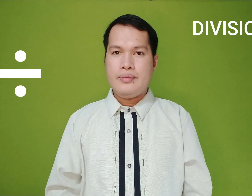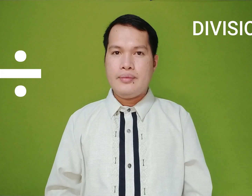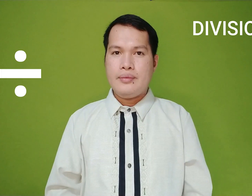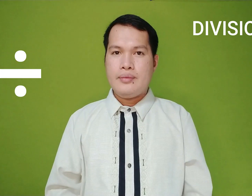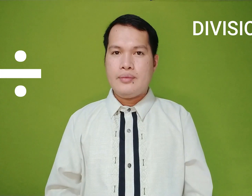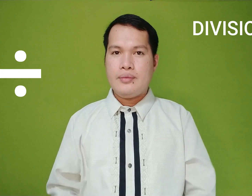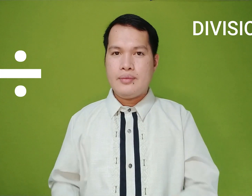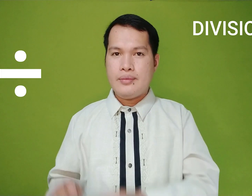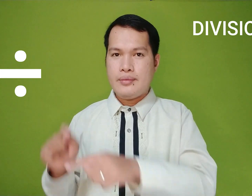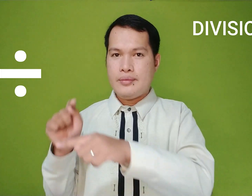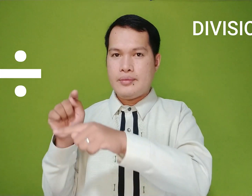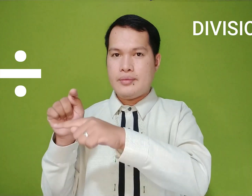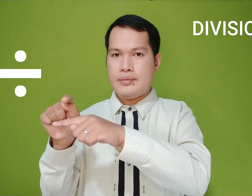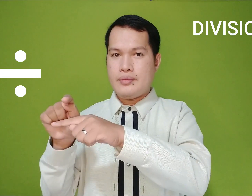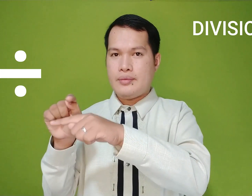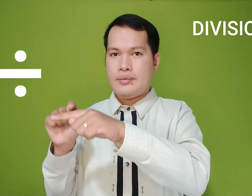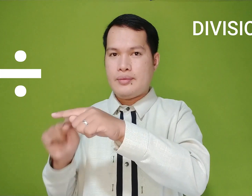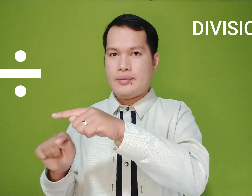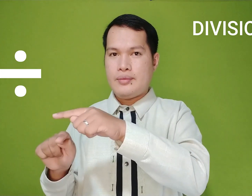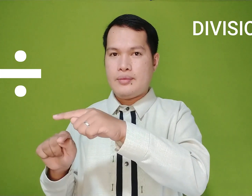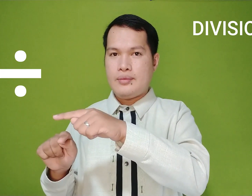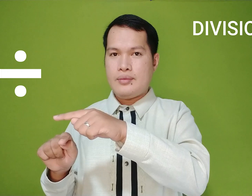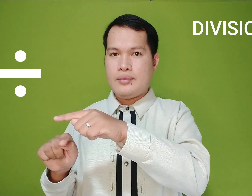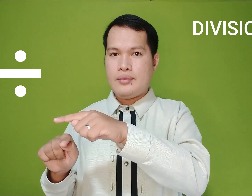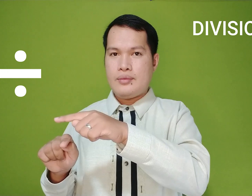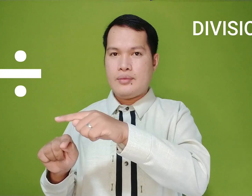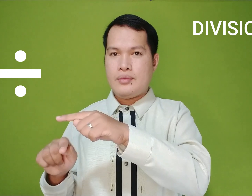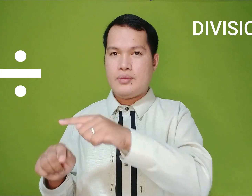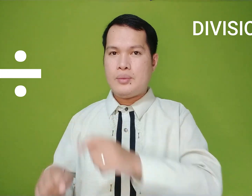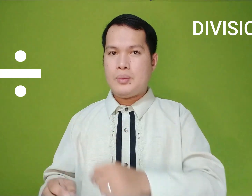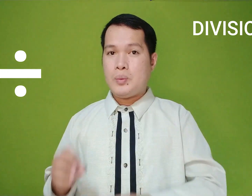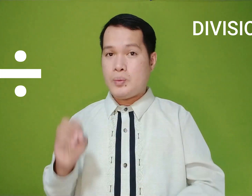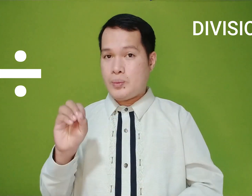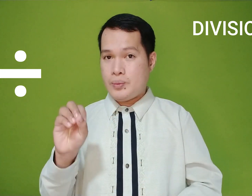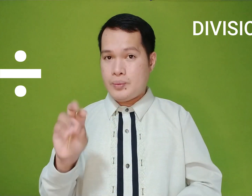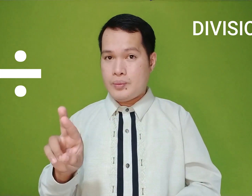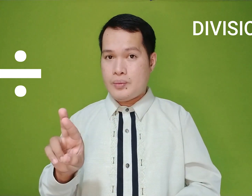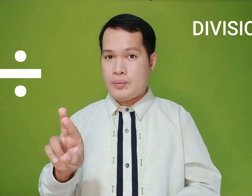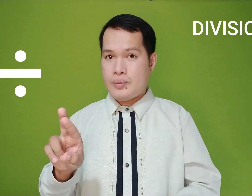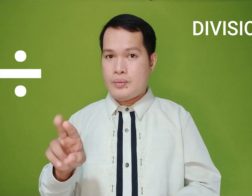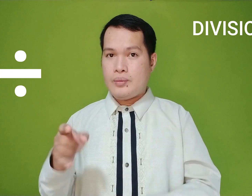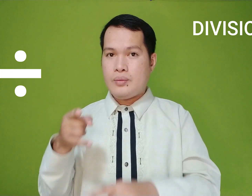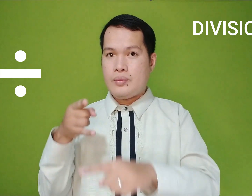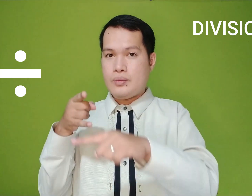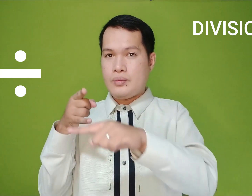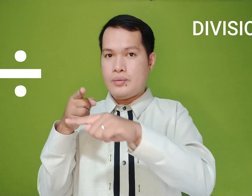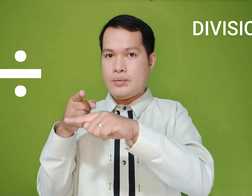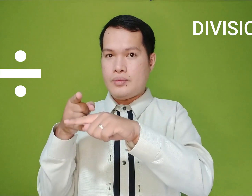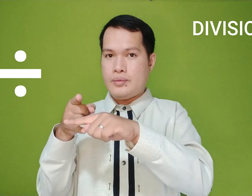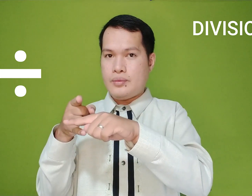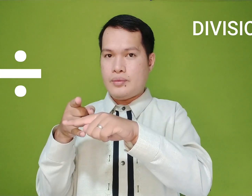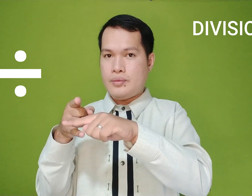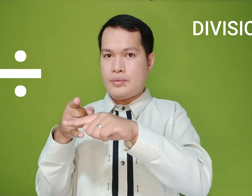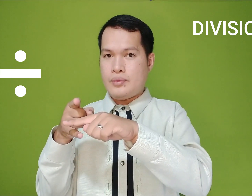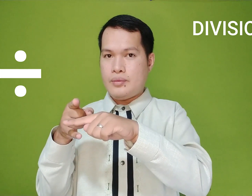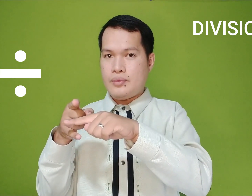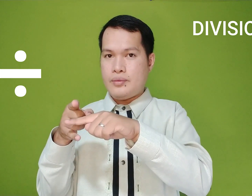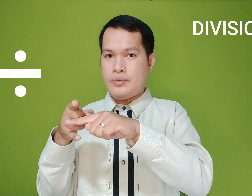have the obelisk sign horizontal line with a dot above and a dot below or we use long